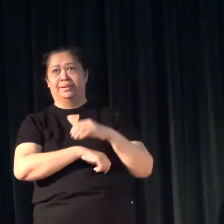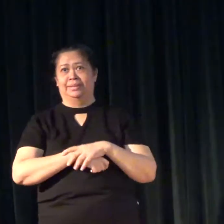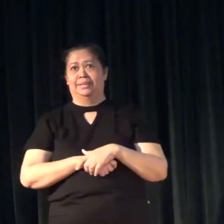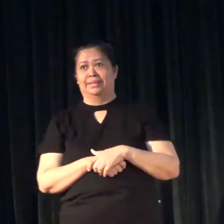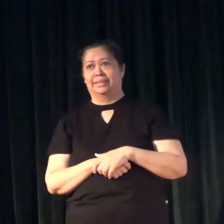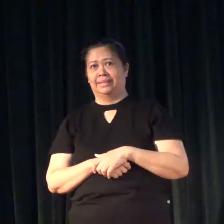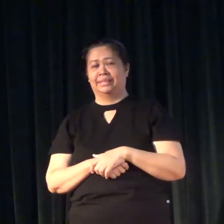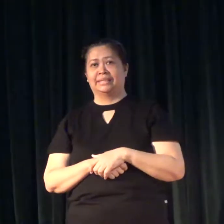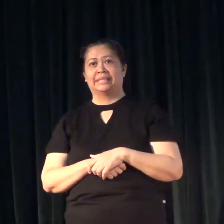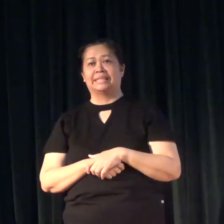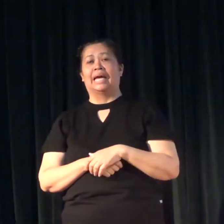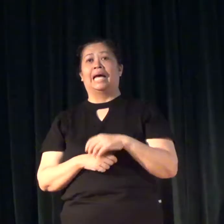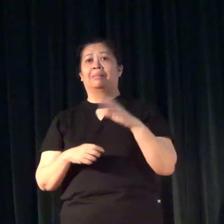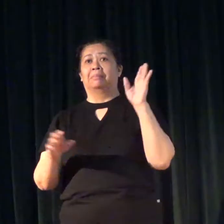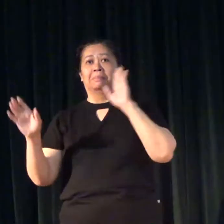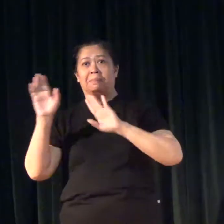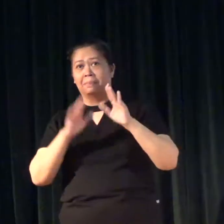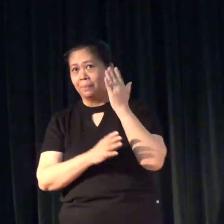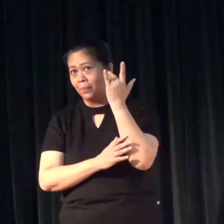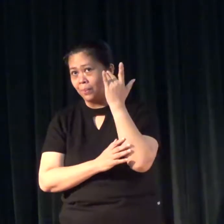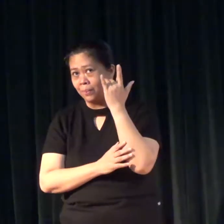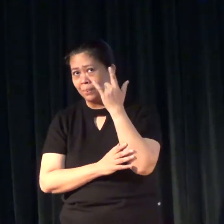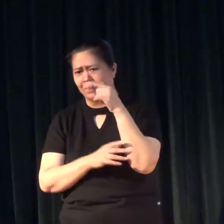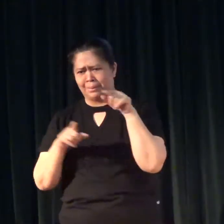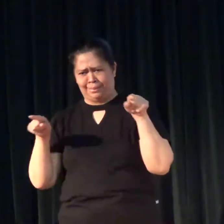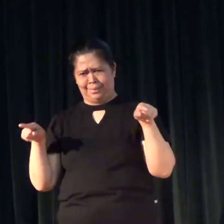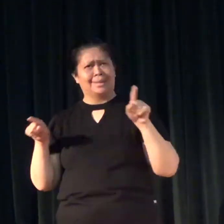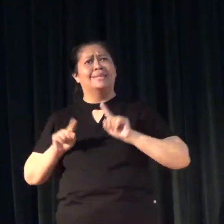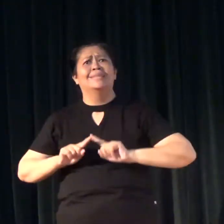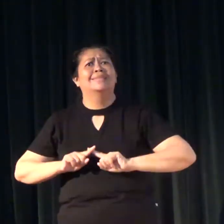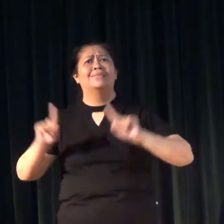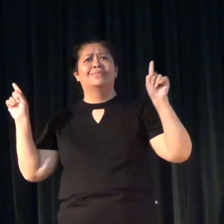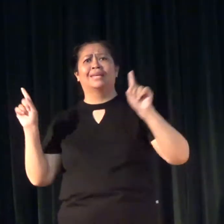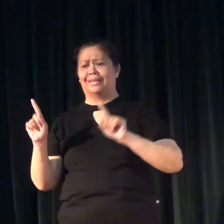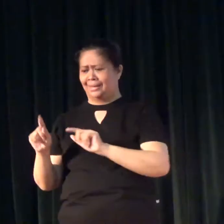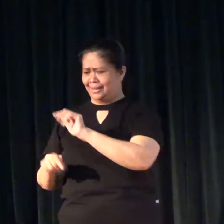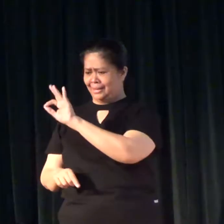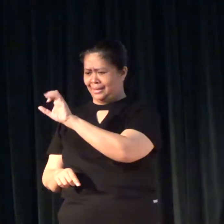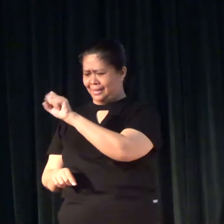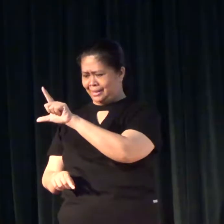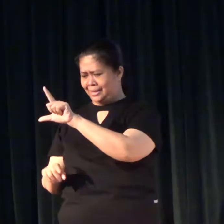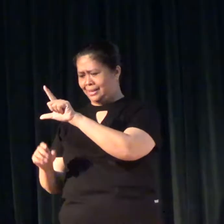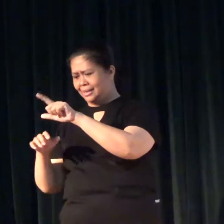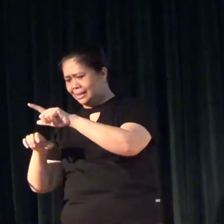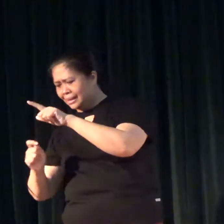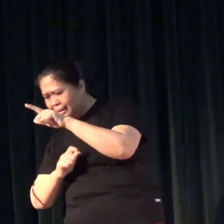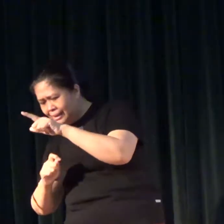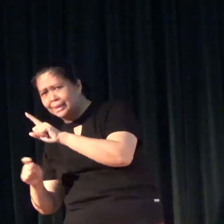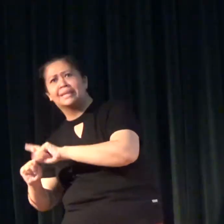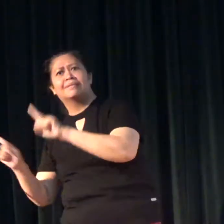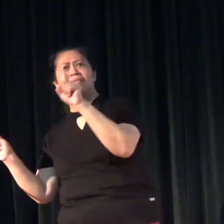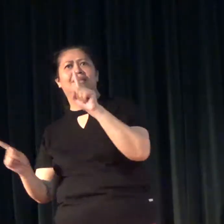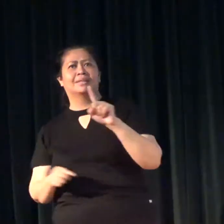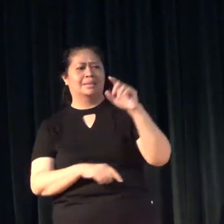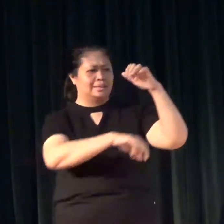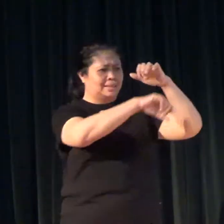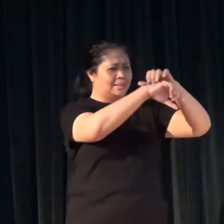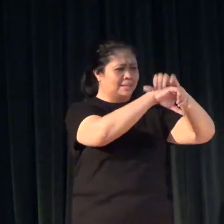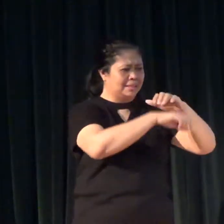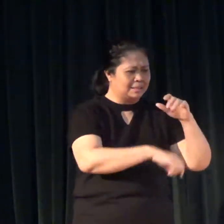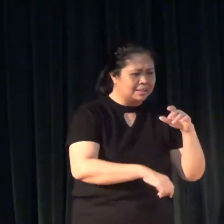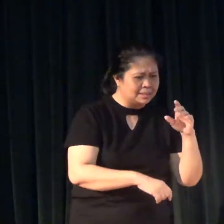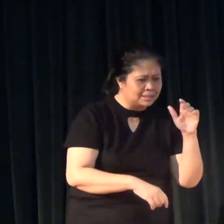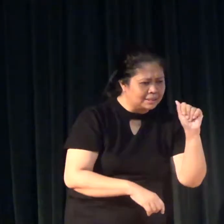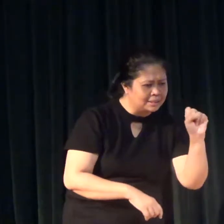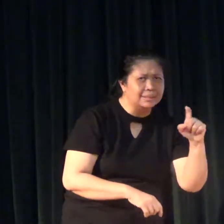We are in trouble because these are two different things. Sometimes I would hear